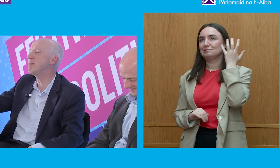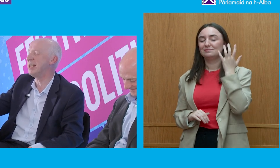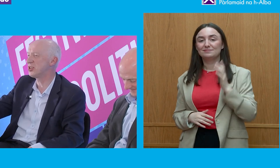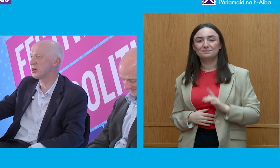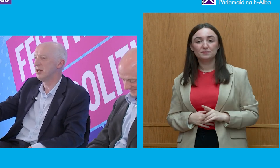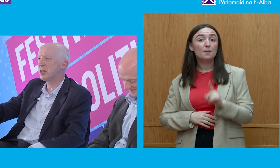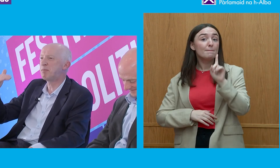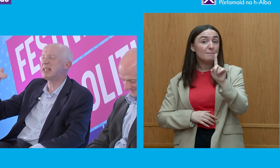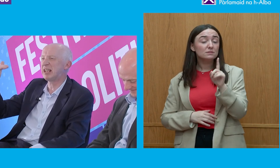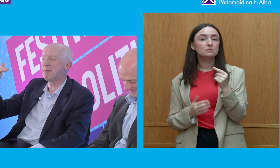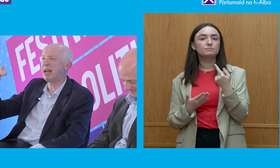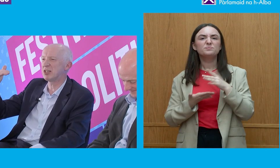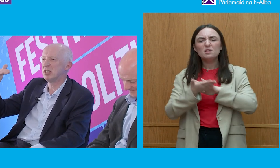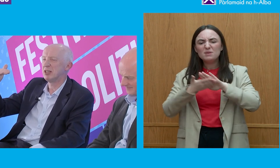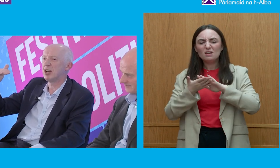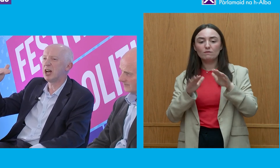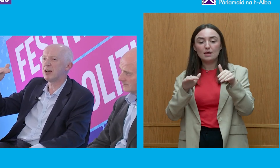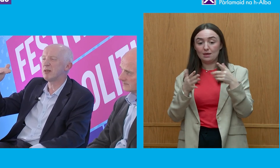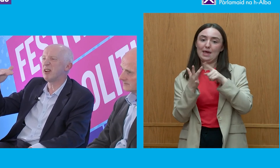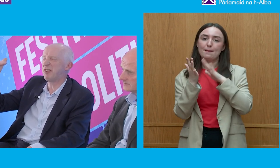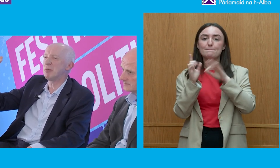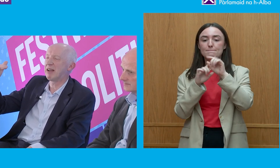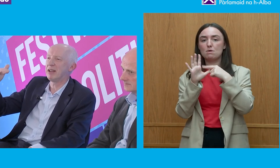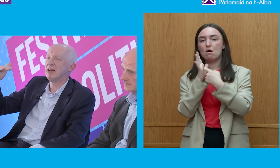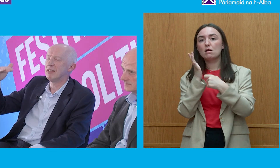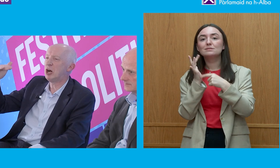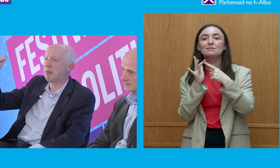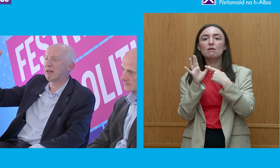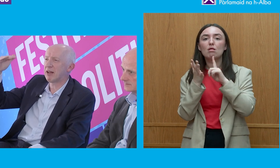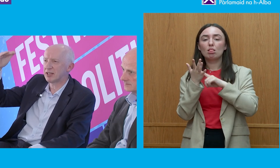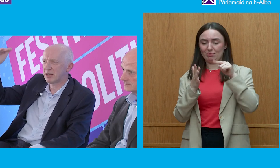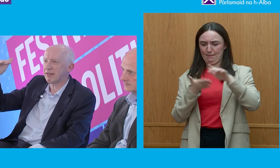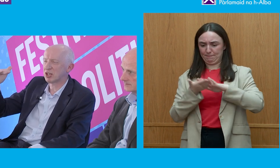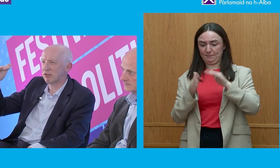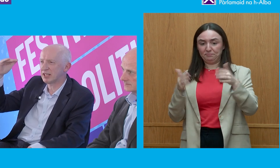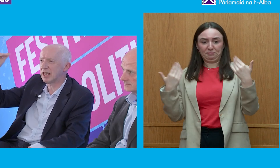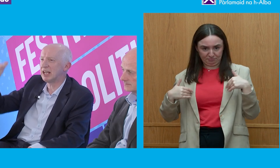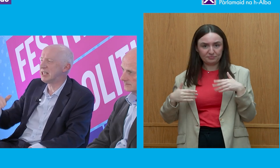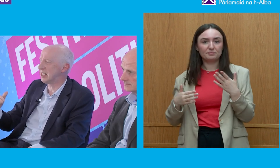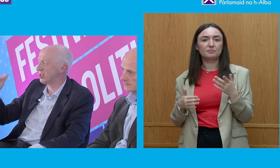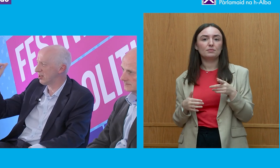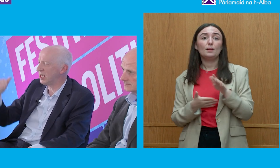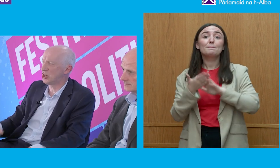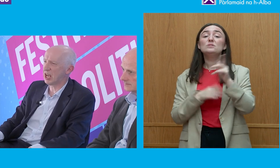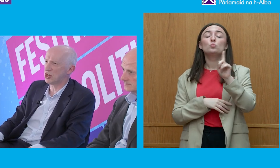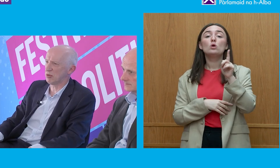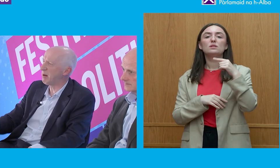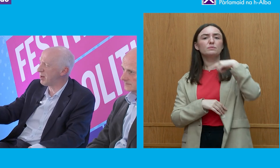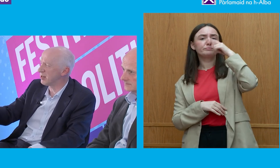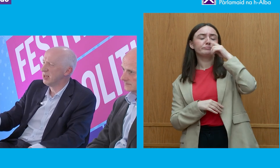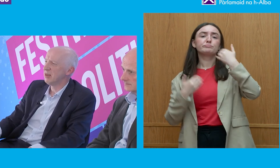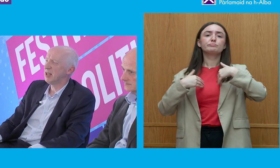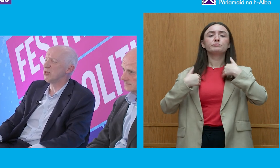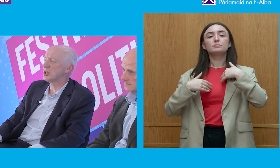impartial meant that basically meant fundamentally upper middle class, aristocratic, elitist education.